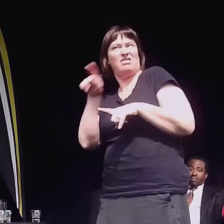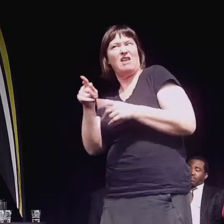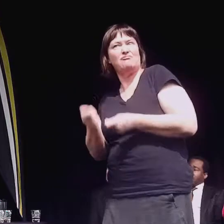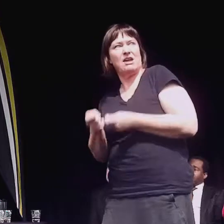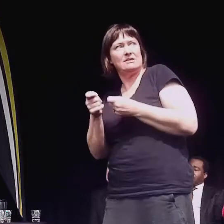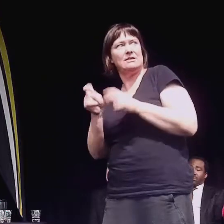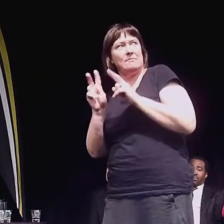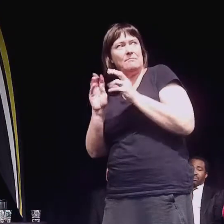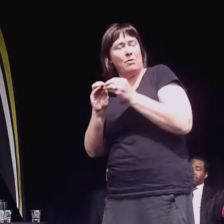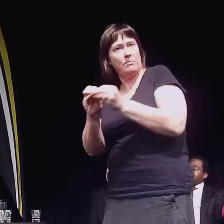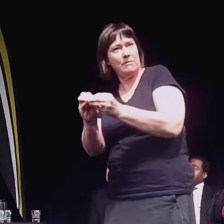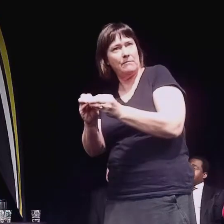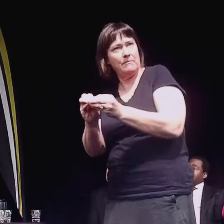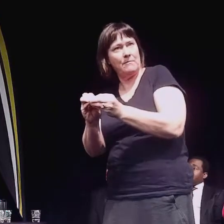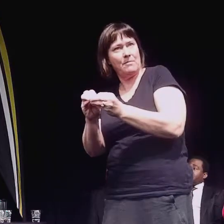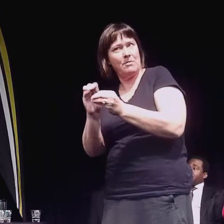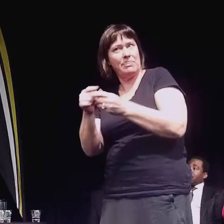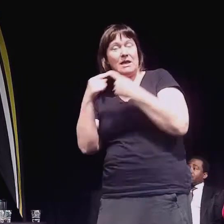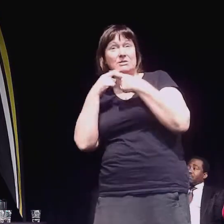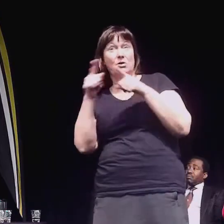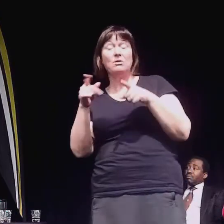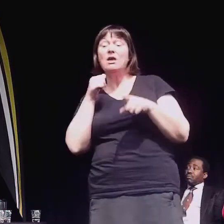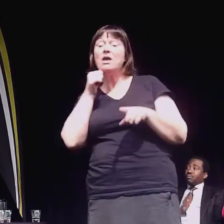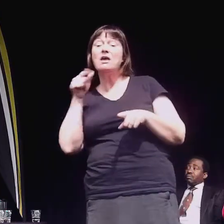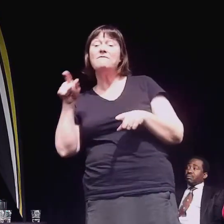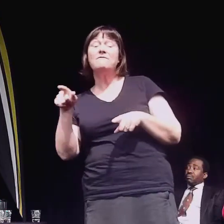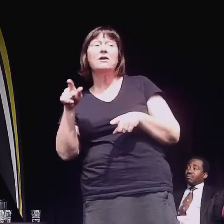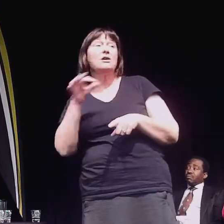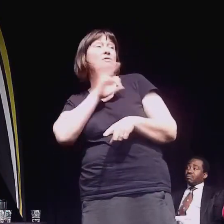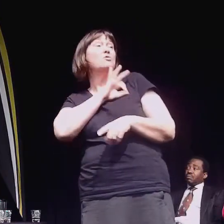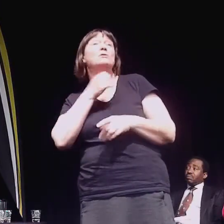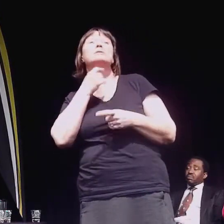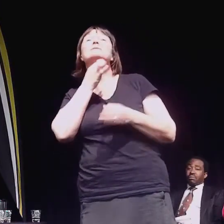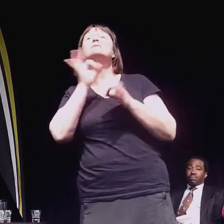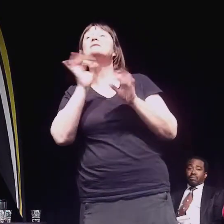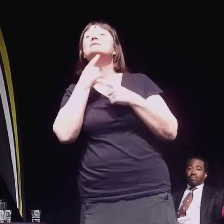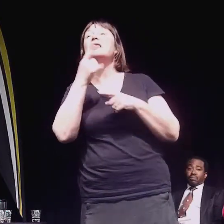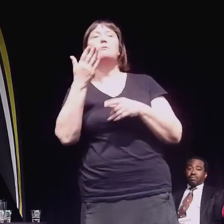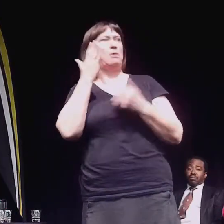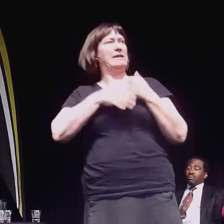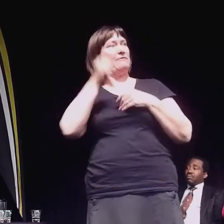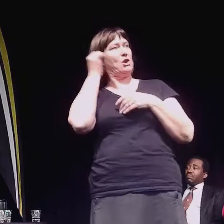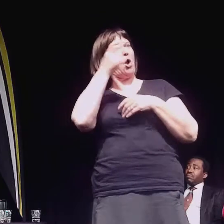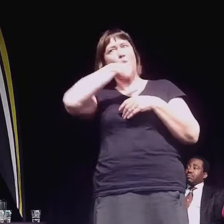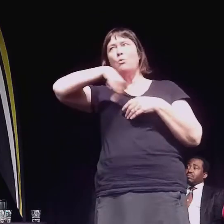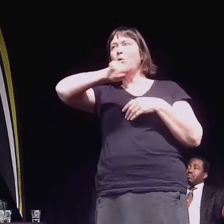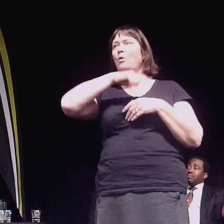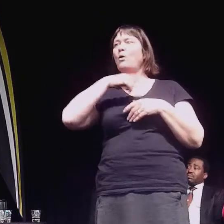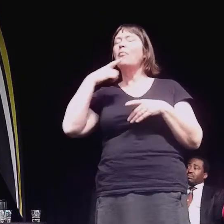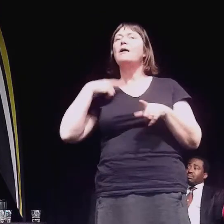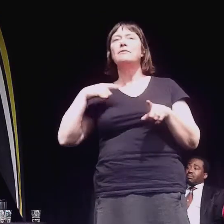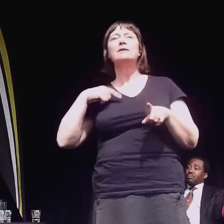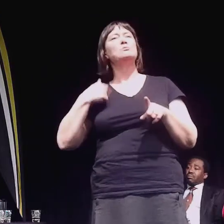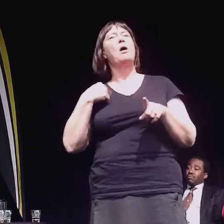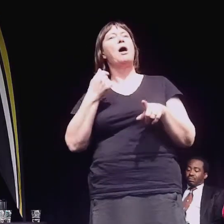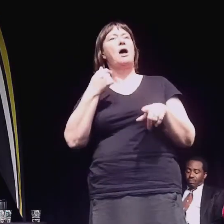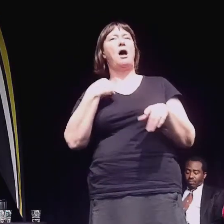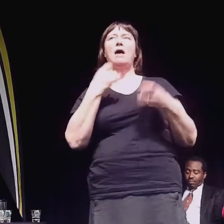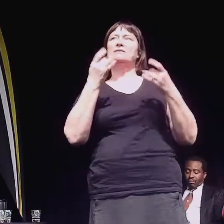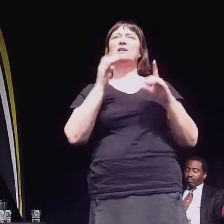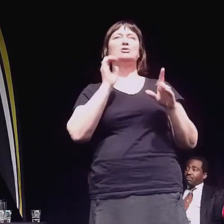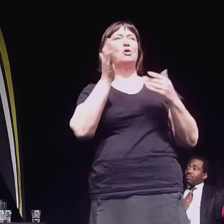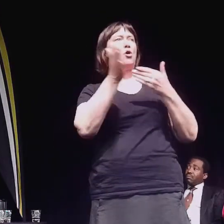If we didn't know, if they didn't bring it up, we wouldn't have known it. So that's why I kicked in to knock on doors.